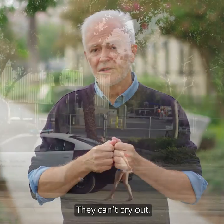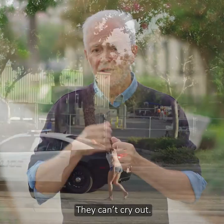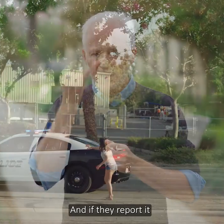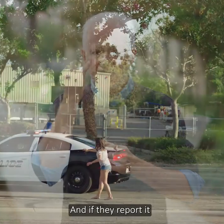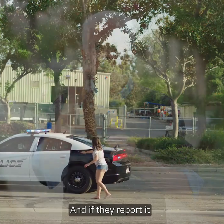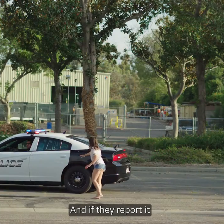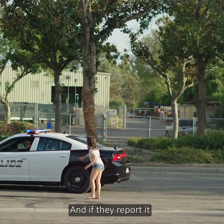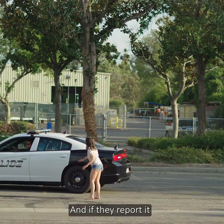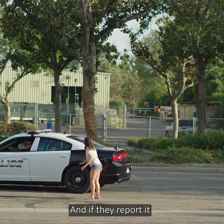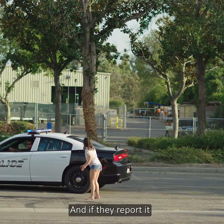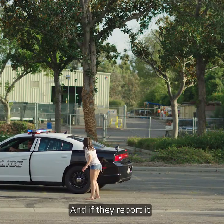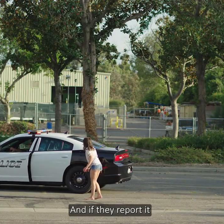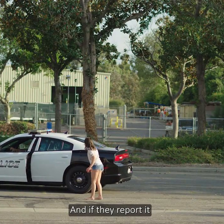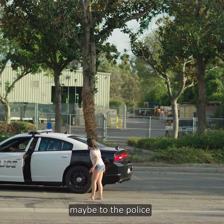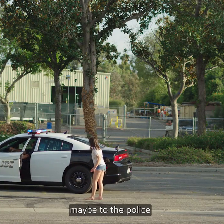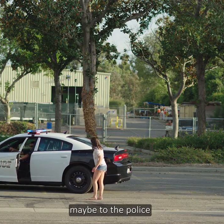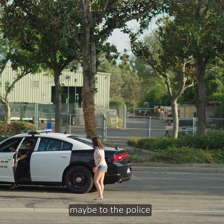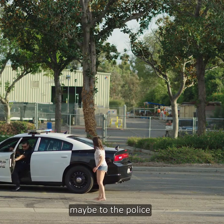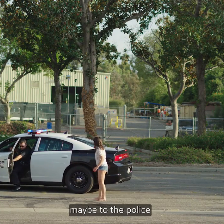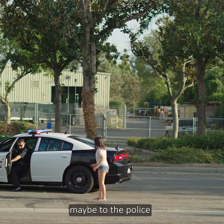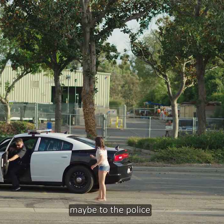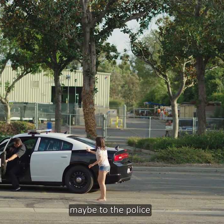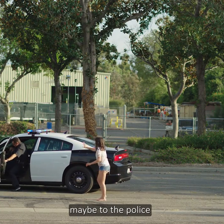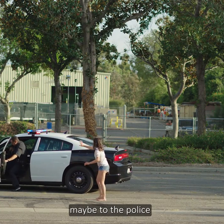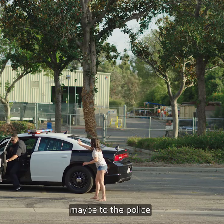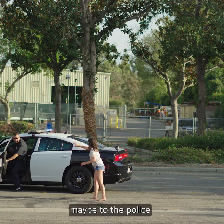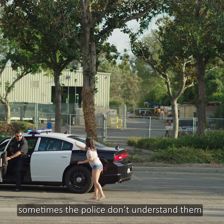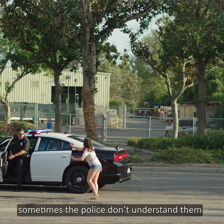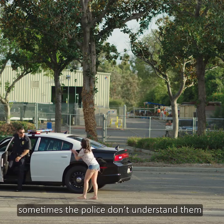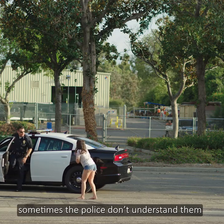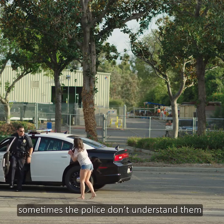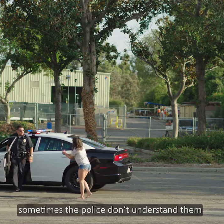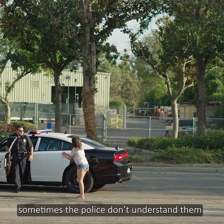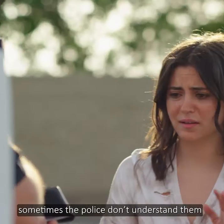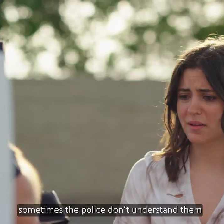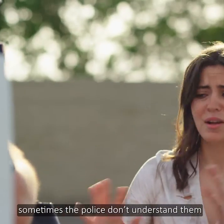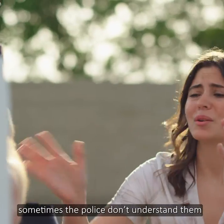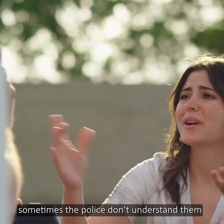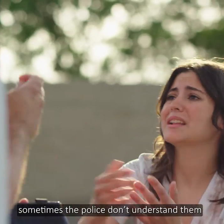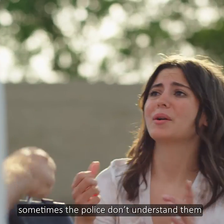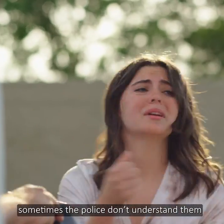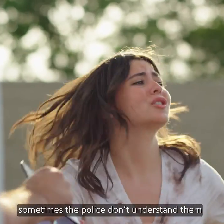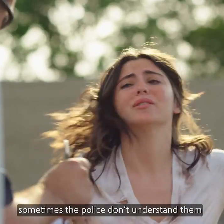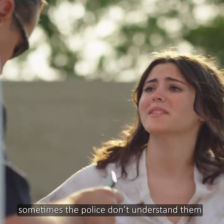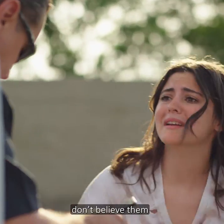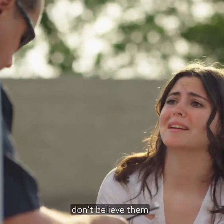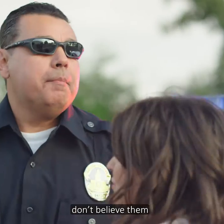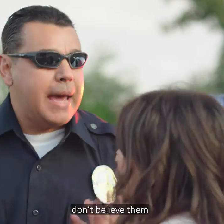And if they report it, maybe to the police, sometimes the police don't understand them, don't believe